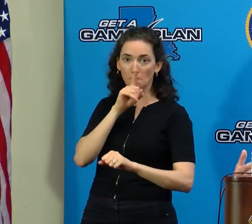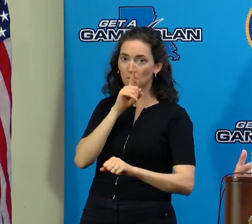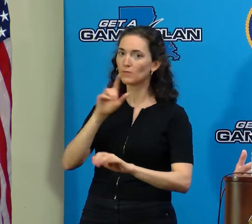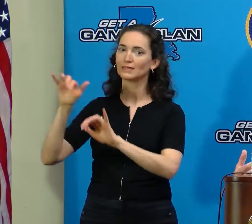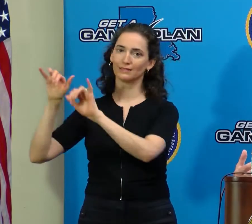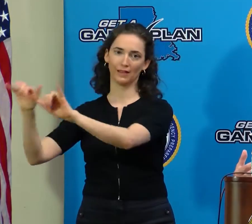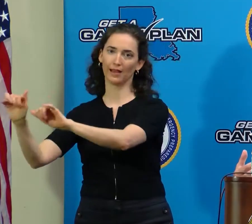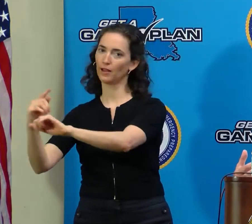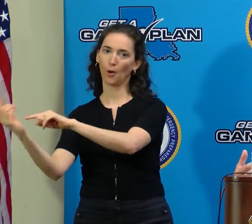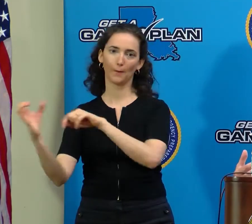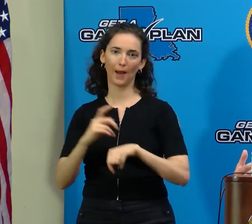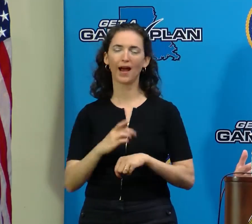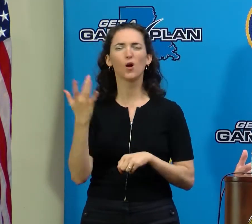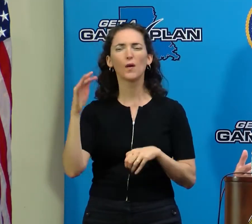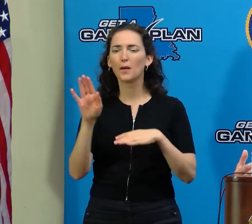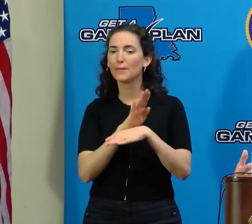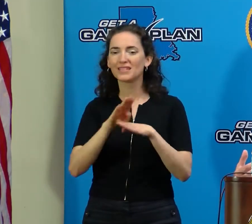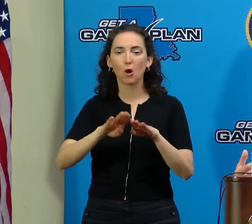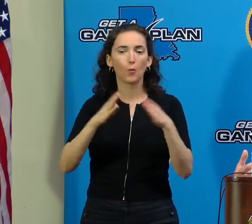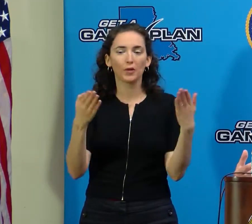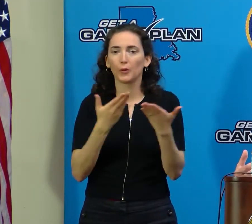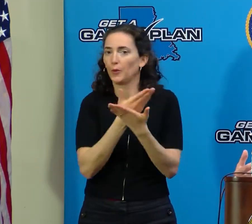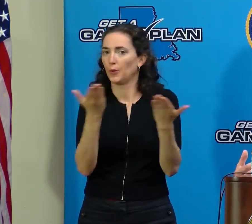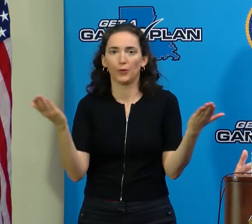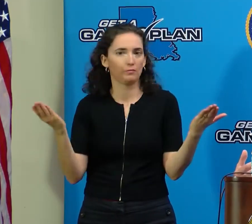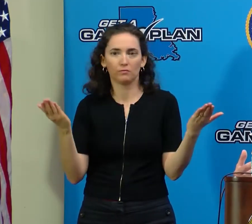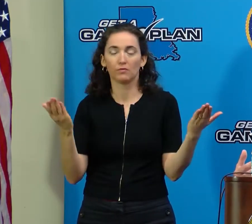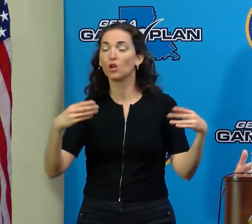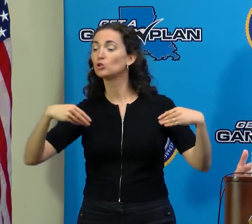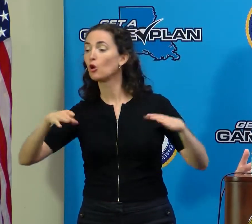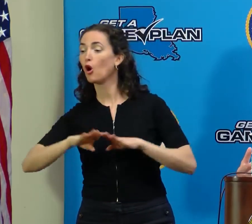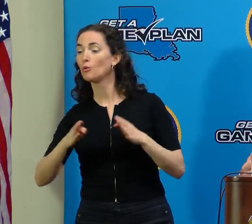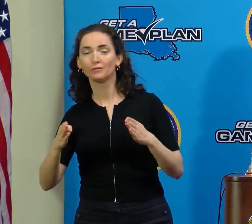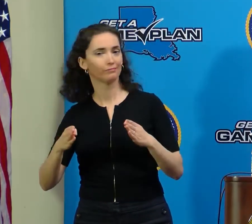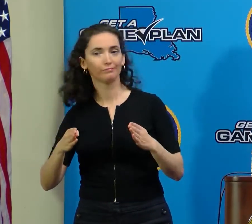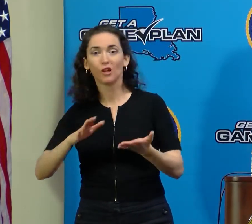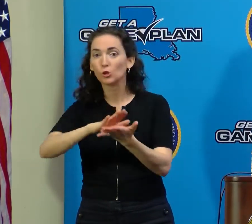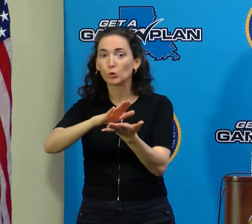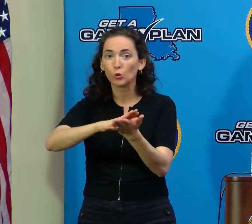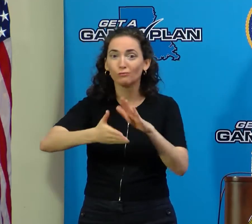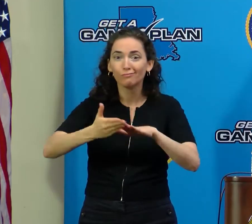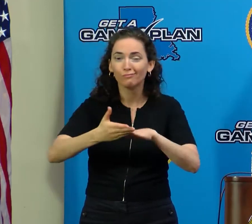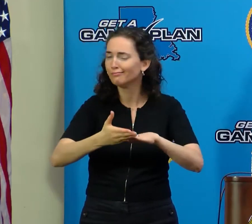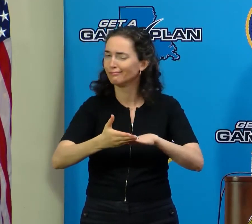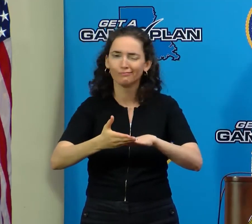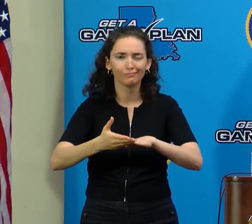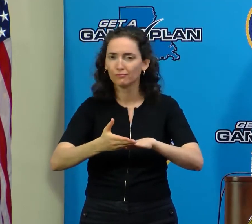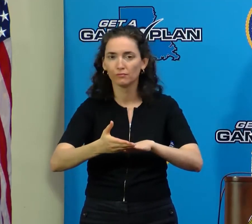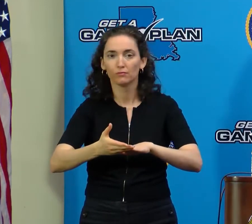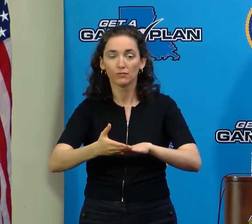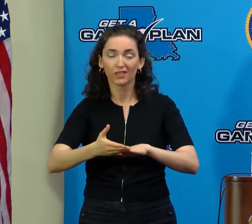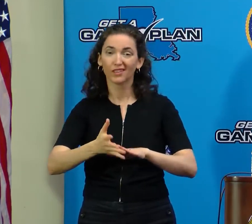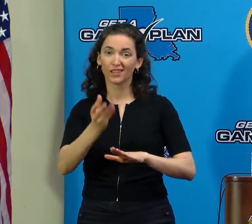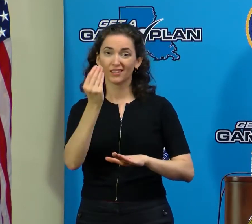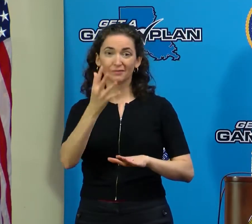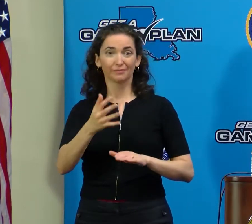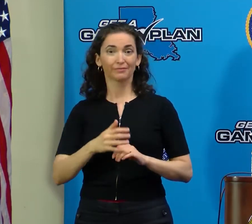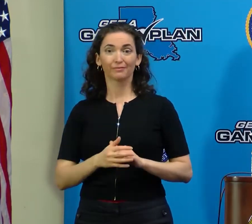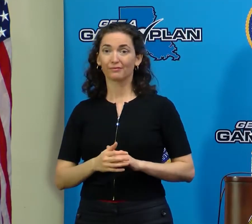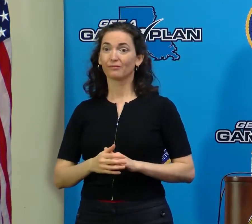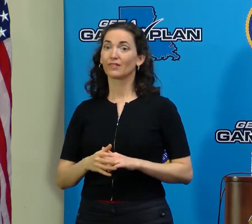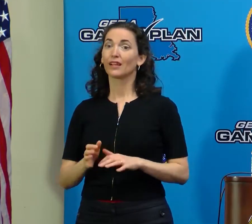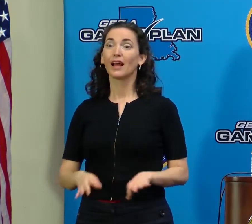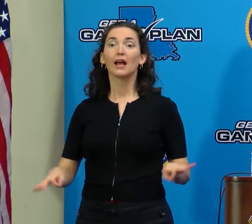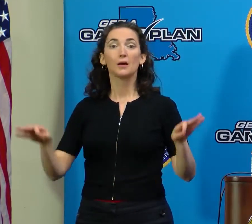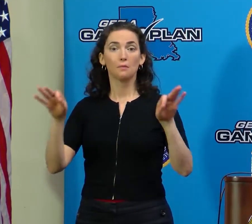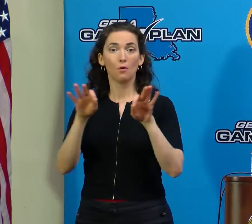Businesses aren't open, stores aren't open, schools aren't open, and quite frankly we need to put